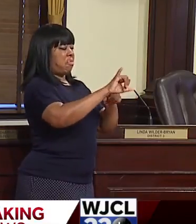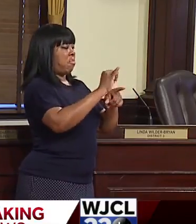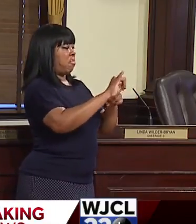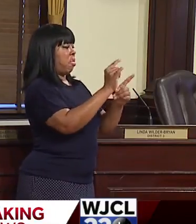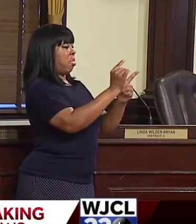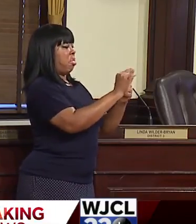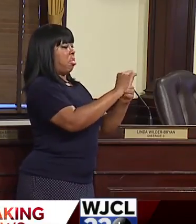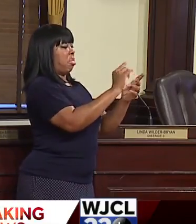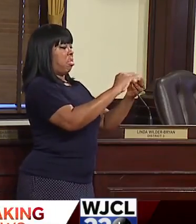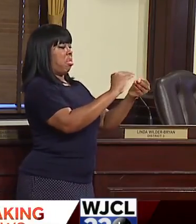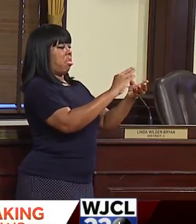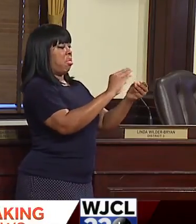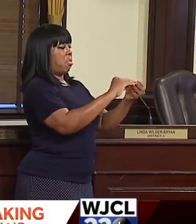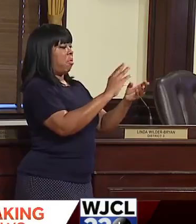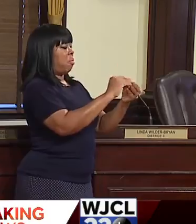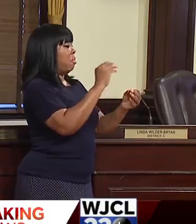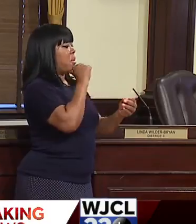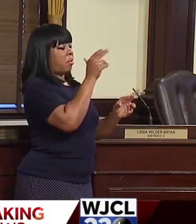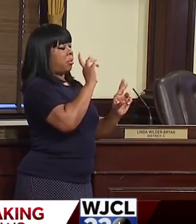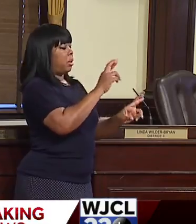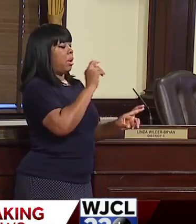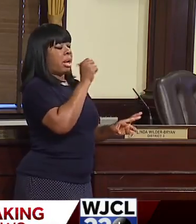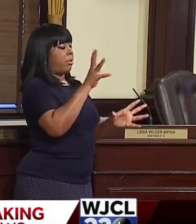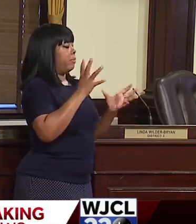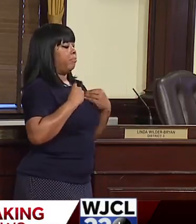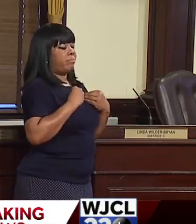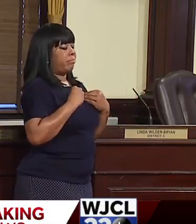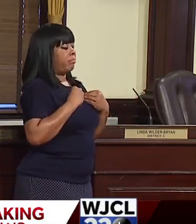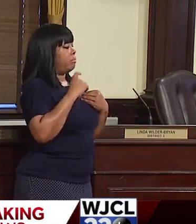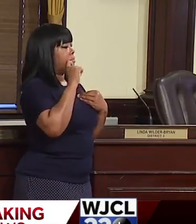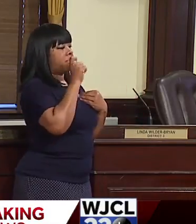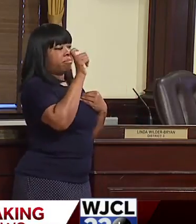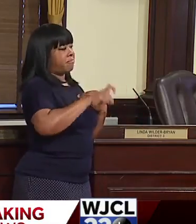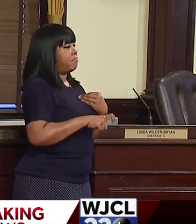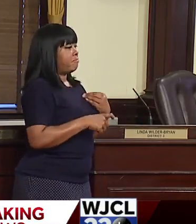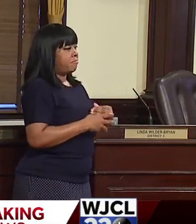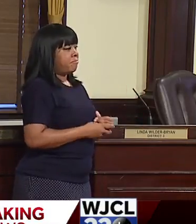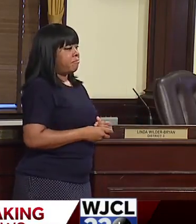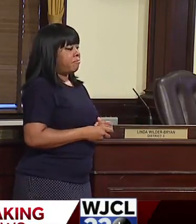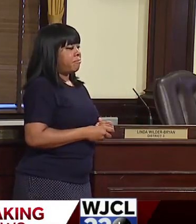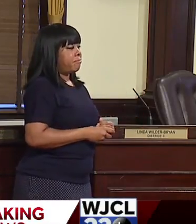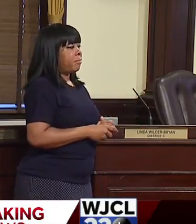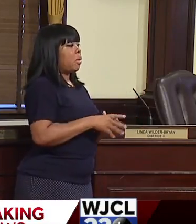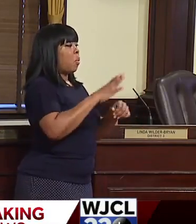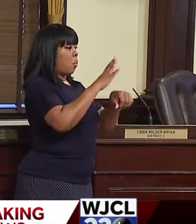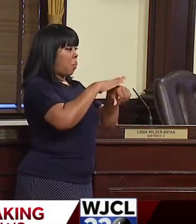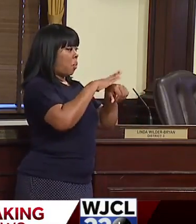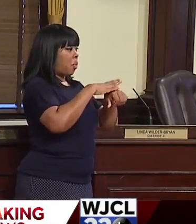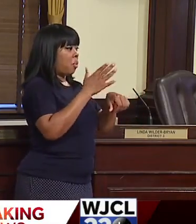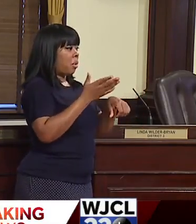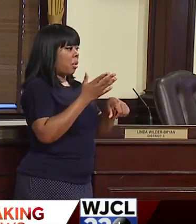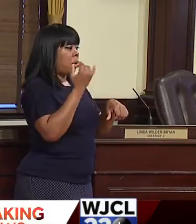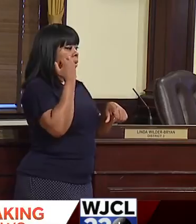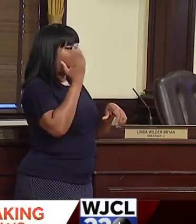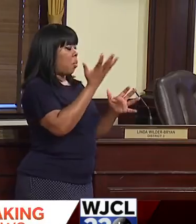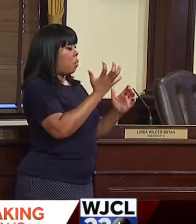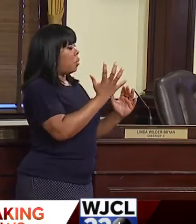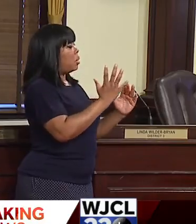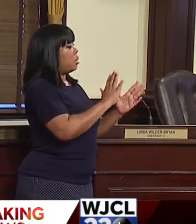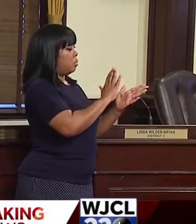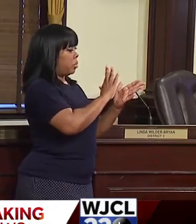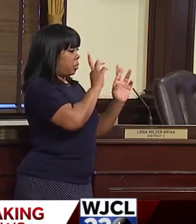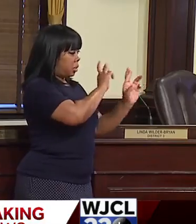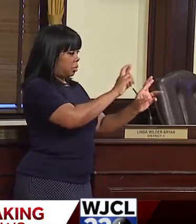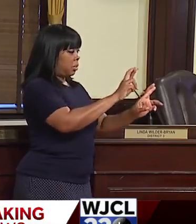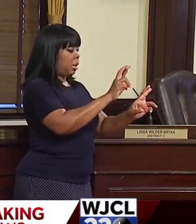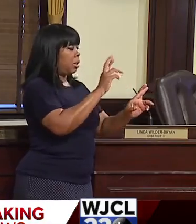words or to tolerate your disrespect. So the the word to the wise is, um, if they want to be civil and